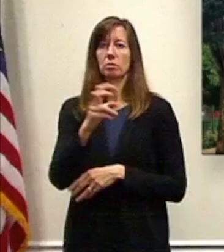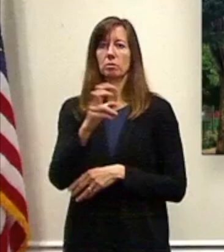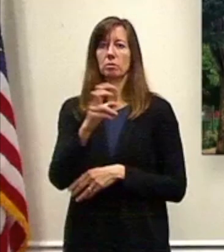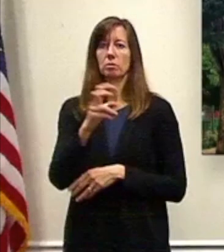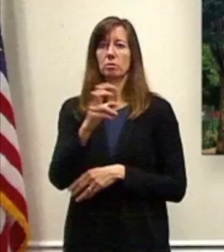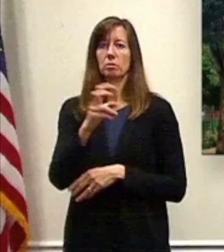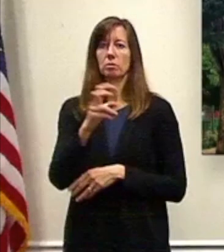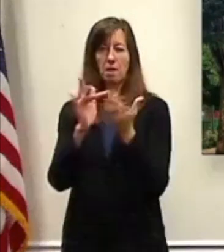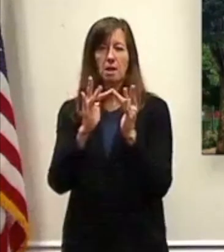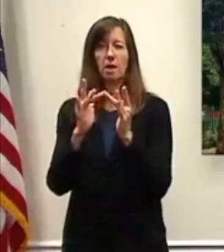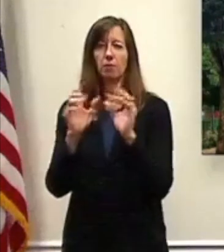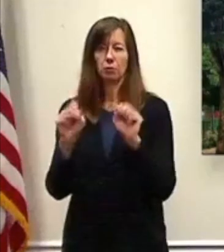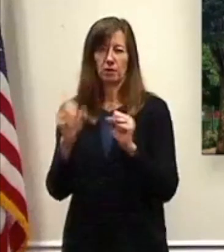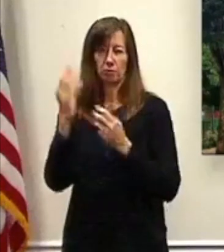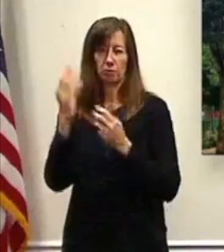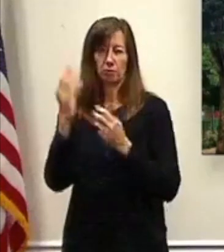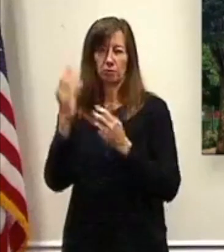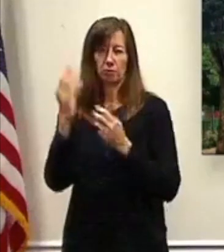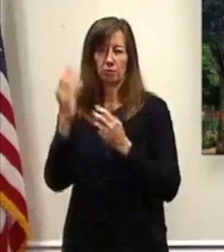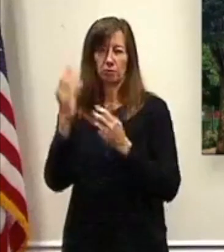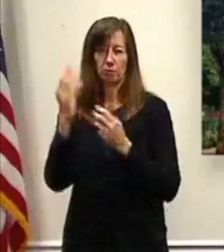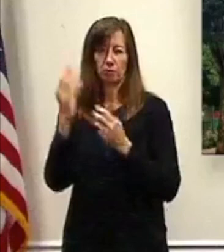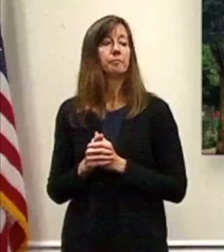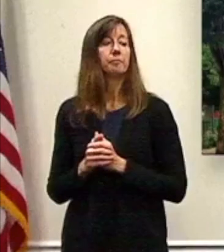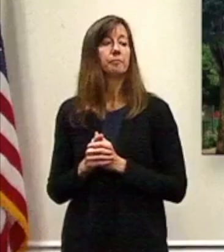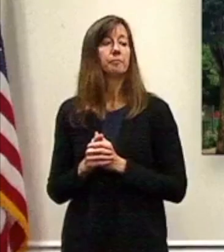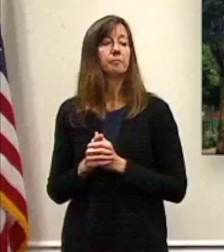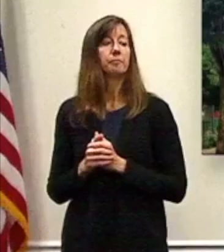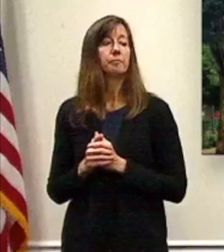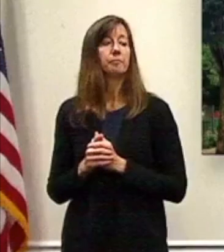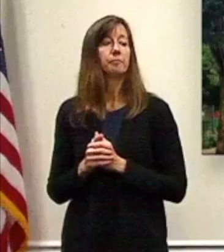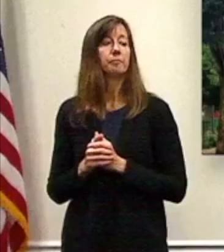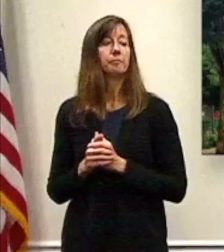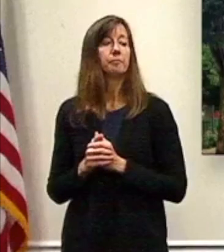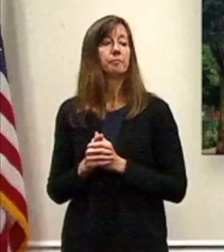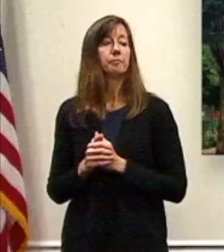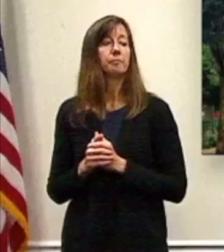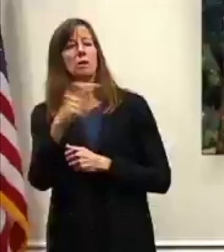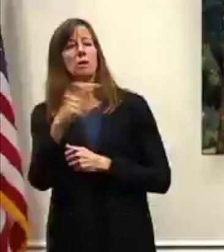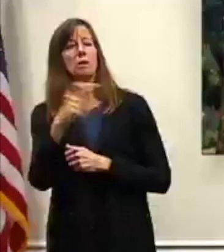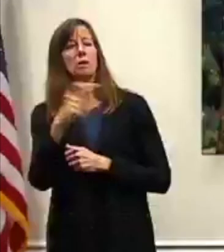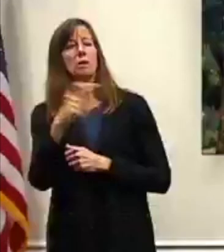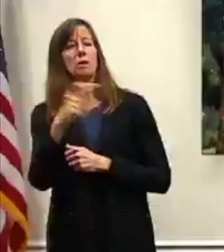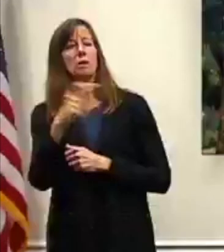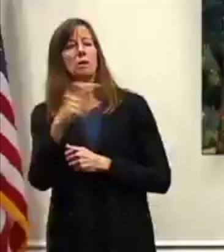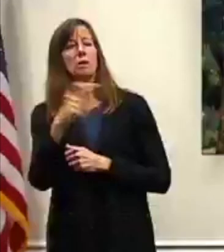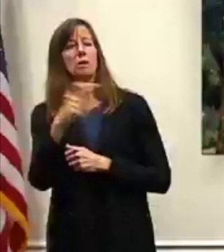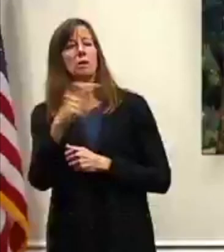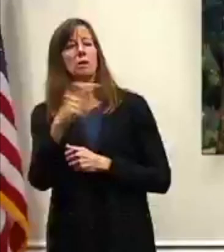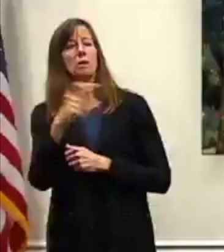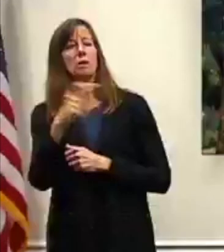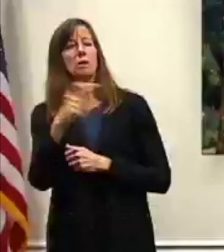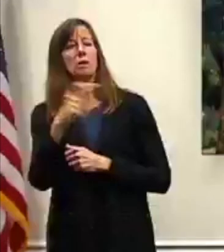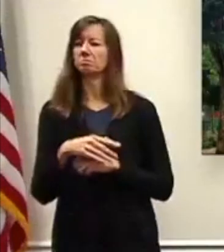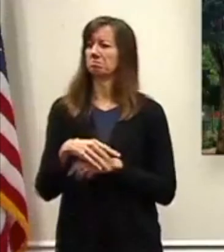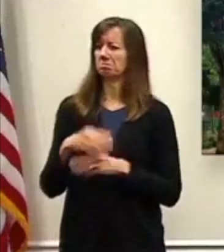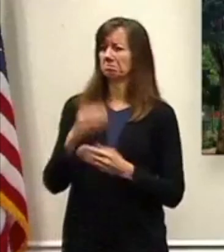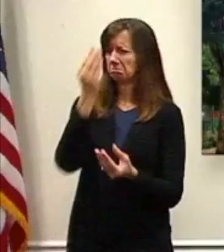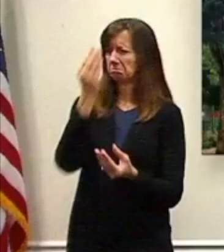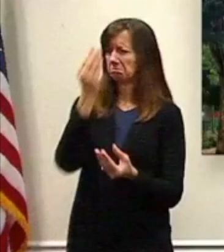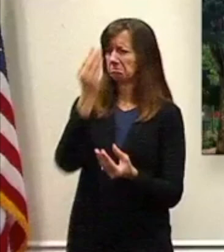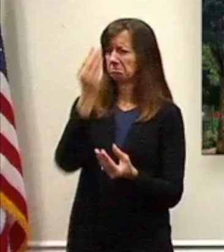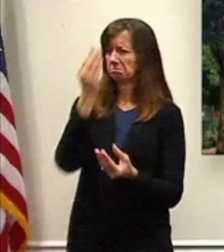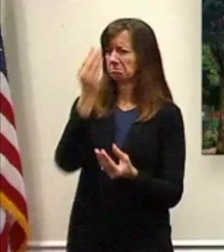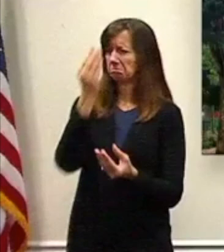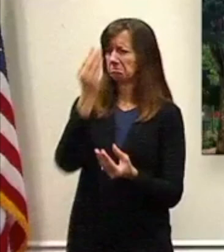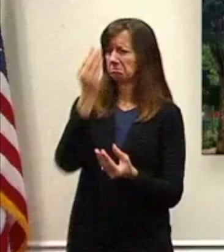as well. Jennifer, what will cuts to the health department? We'll, I'll, most of